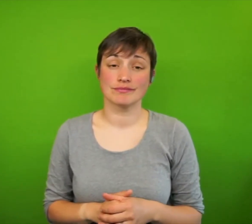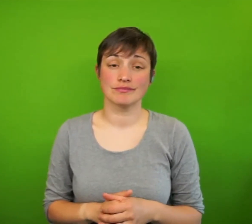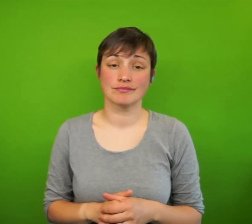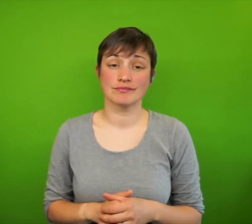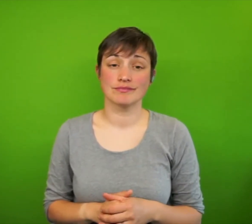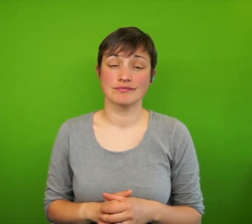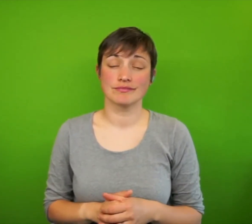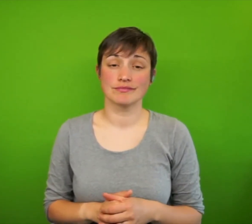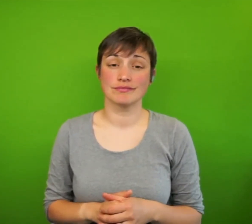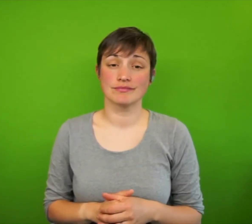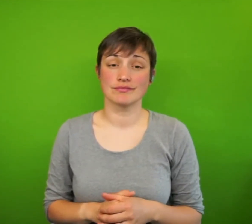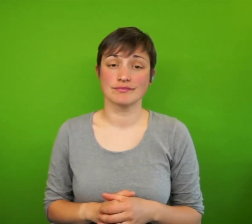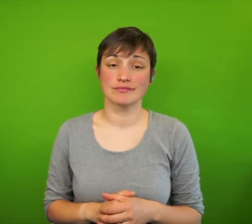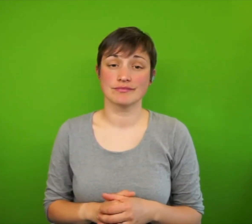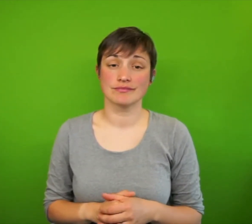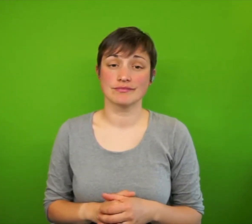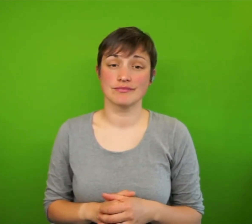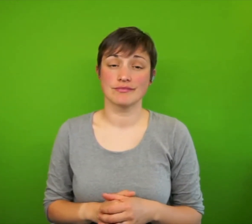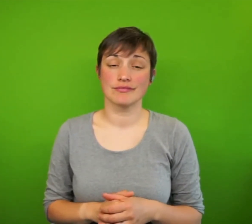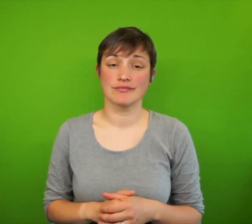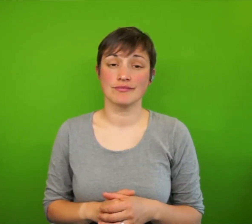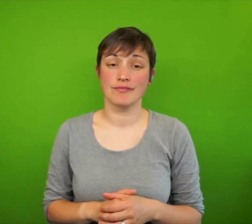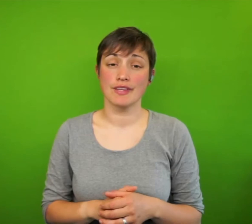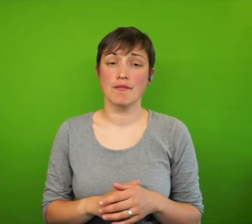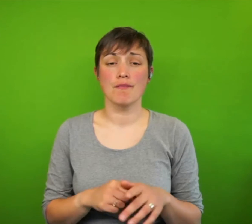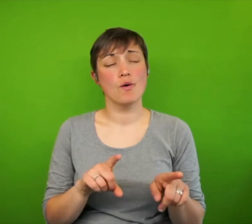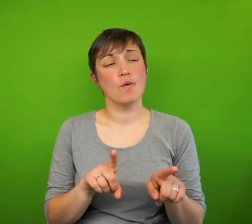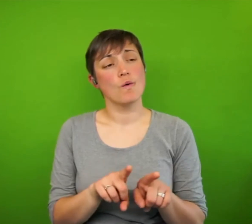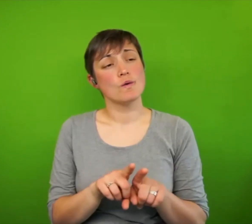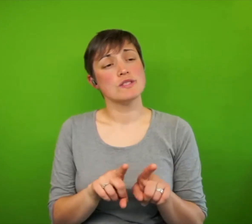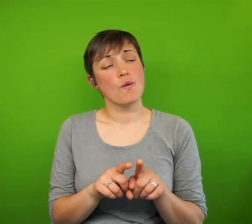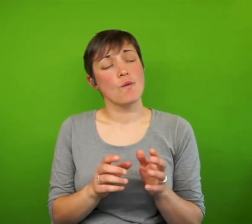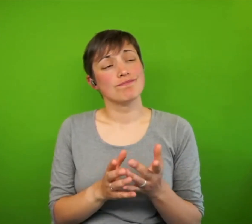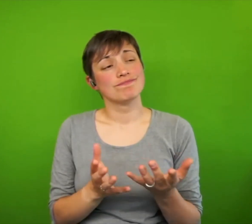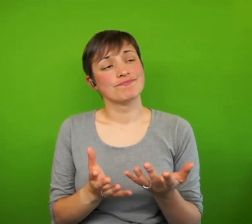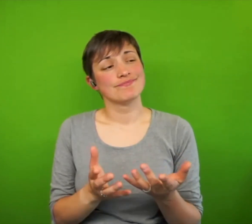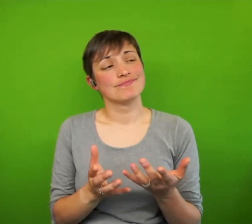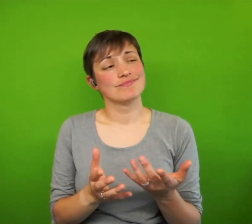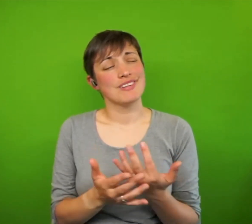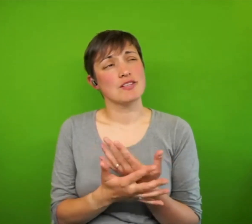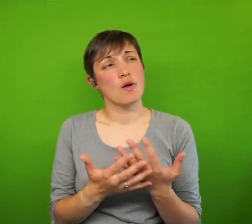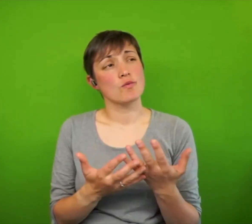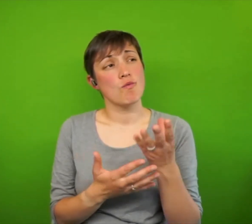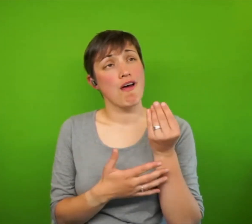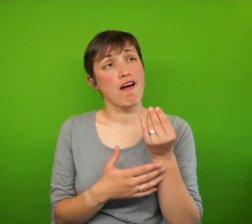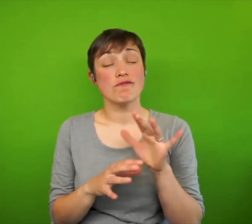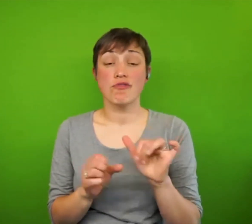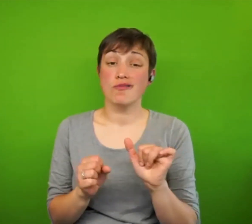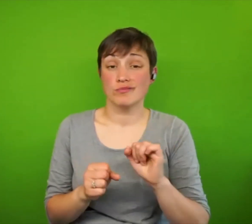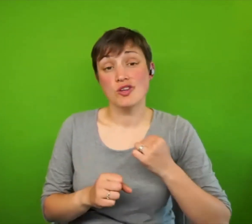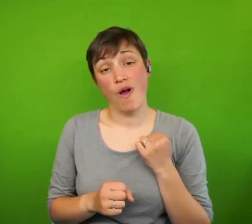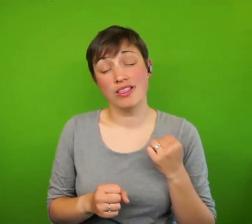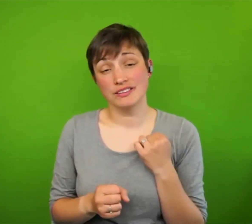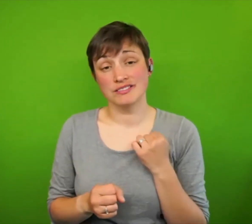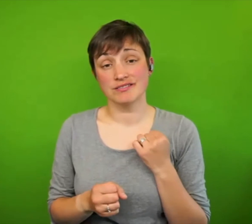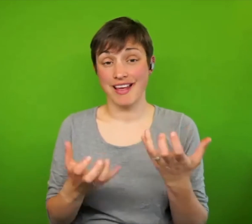But, I think also, you know, there may be quite a bit to learn from Scotland, how they've